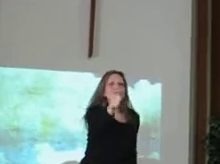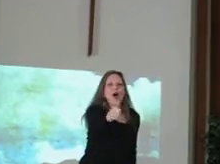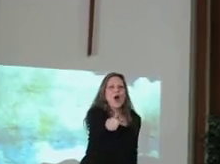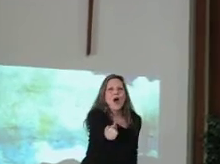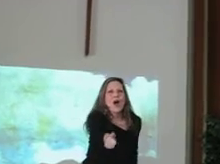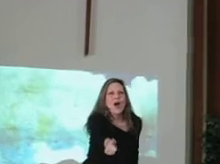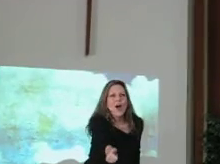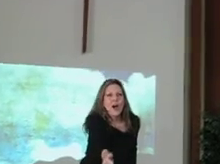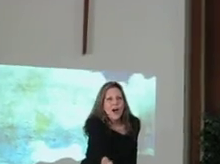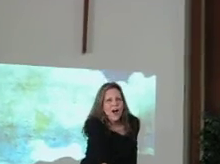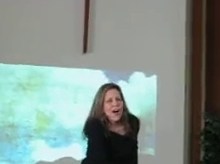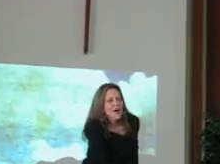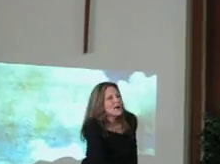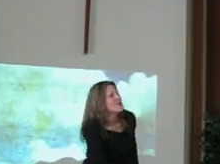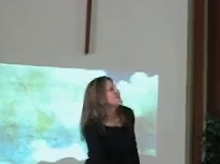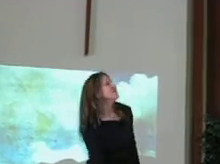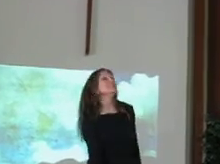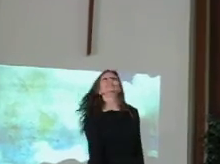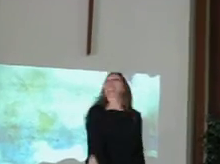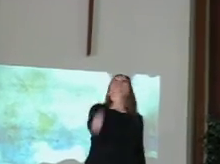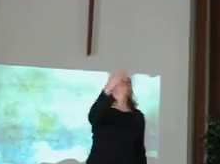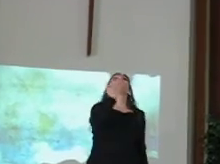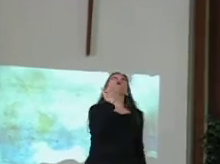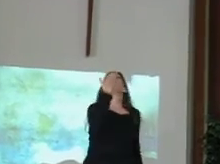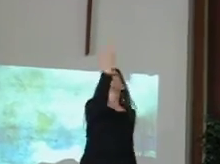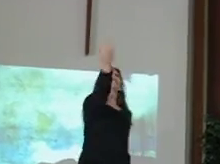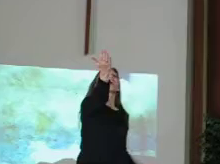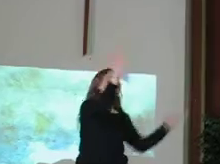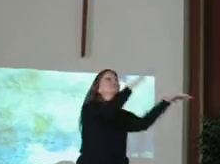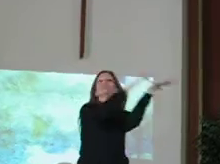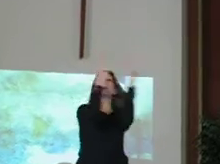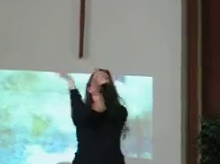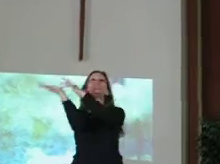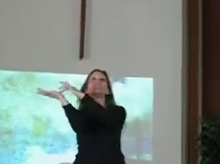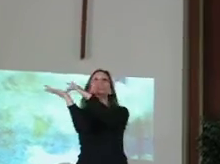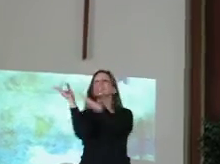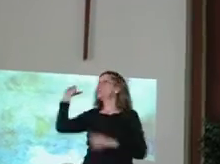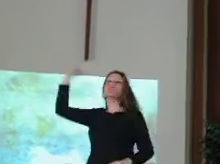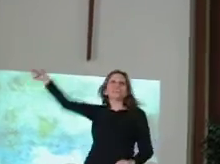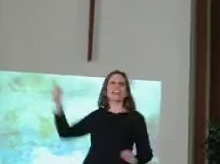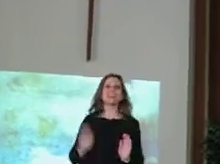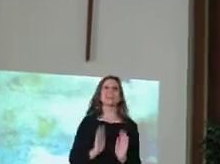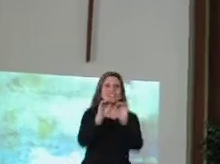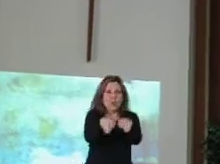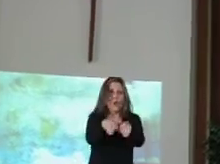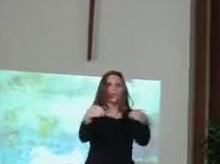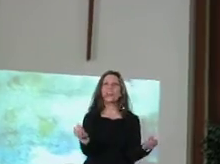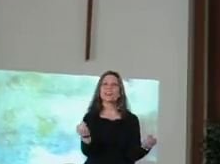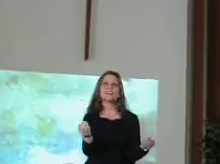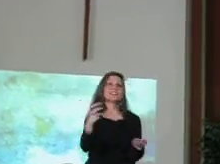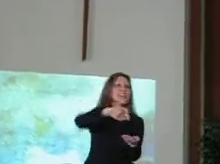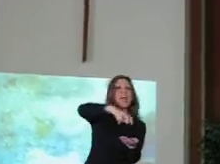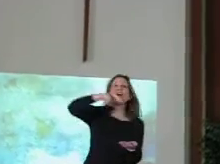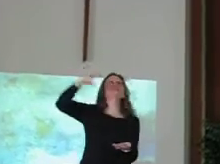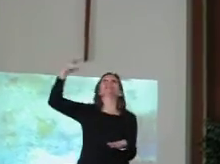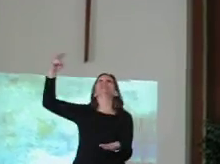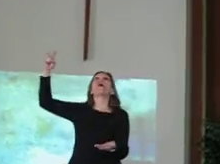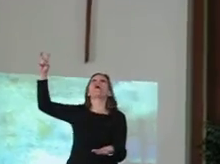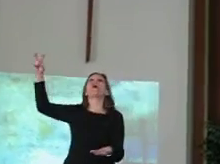road Oh, thank you, dear You see, I'm falling into your